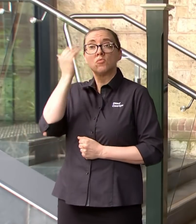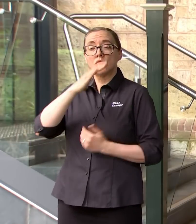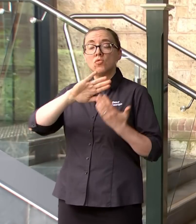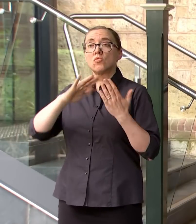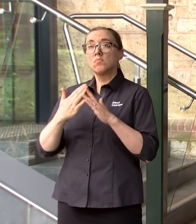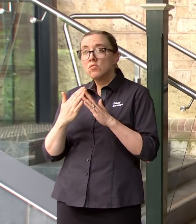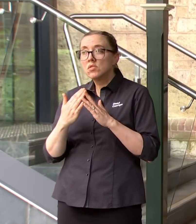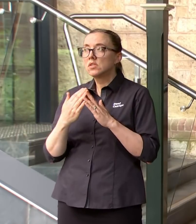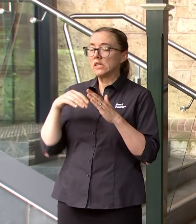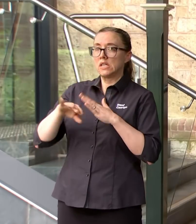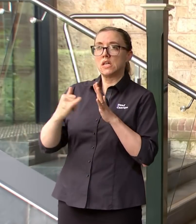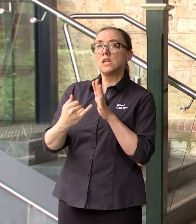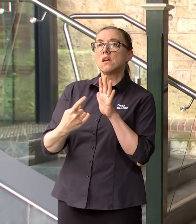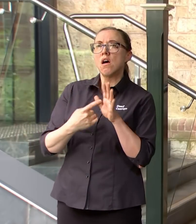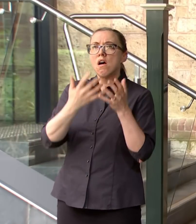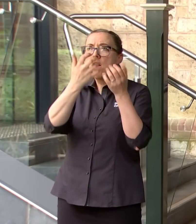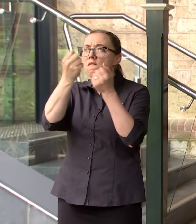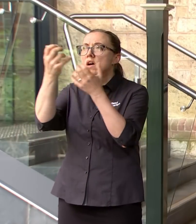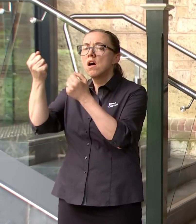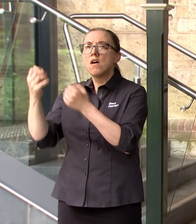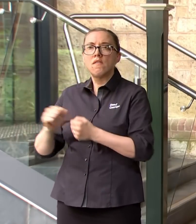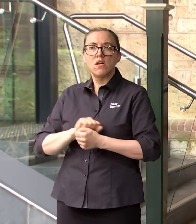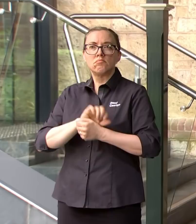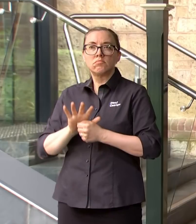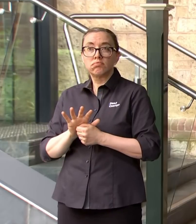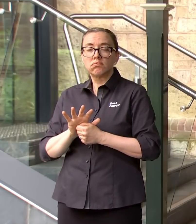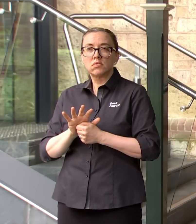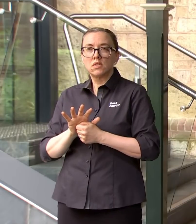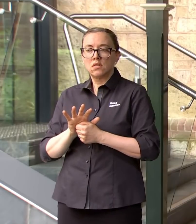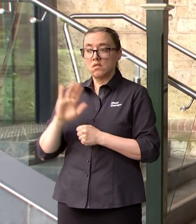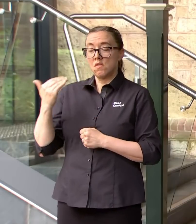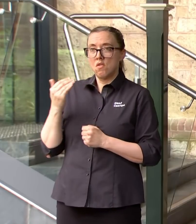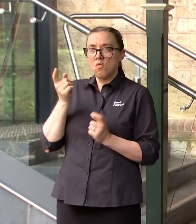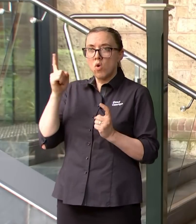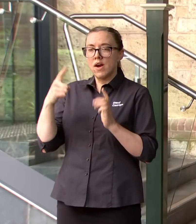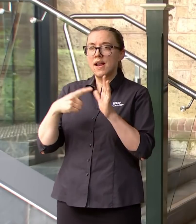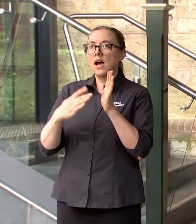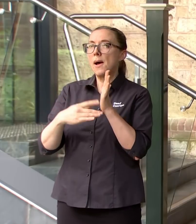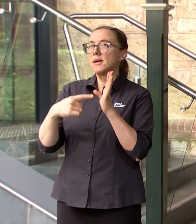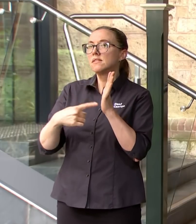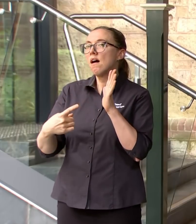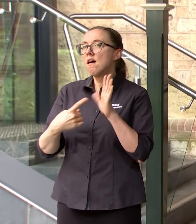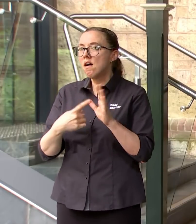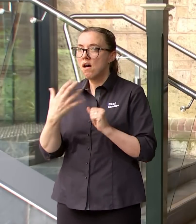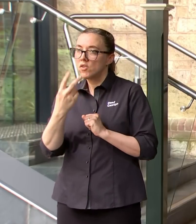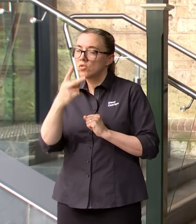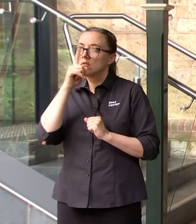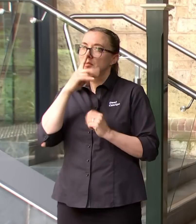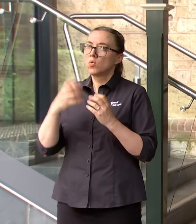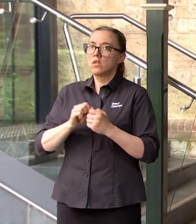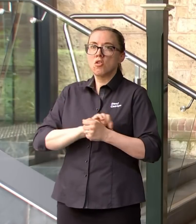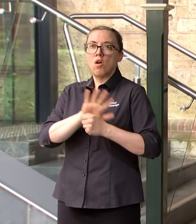in South Australia. We were very concerned about two positive cases at Amater which is right up very close